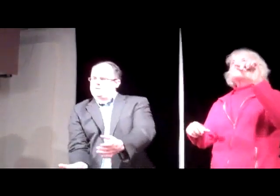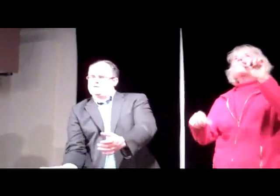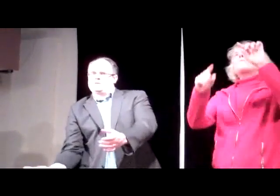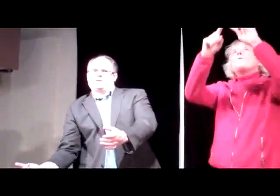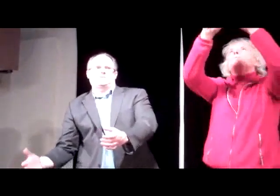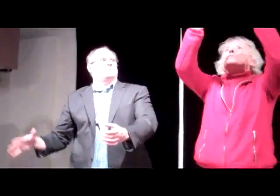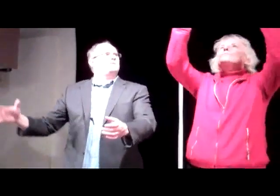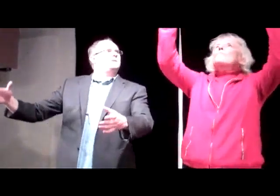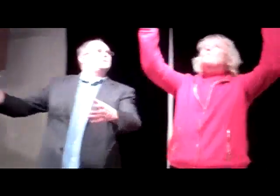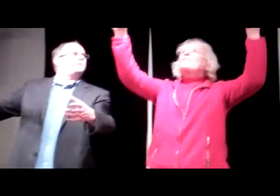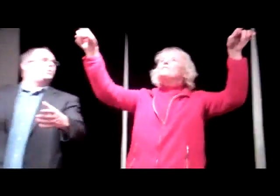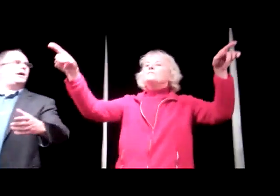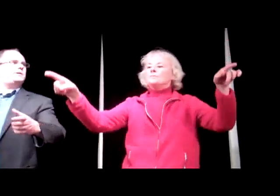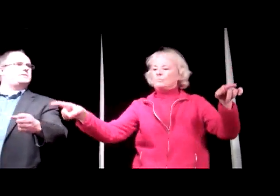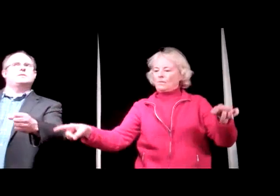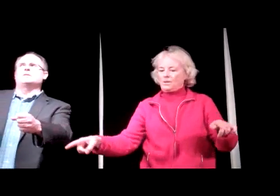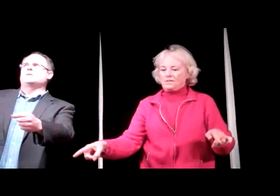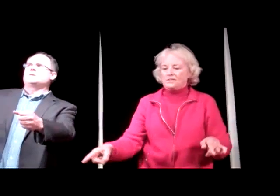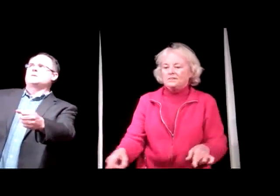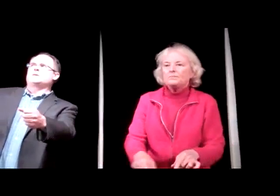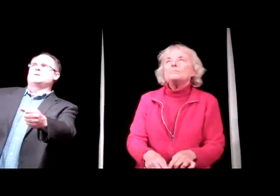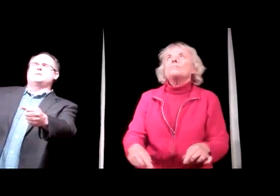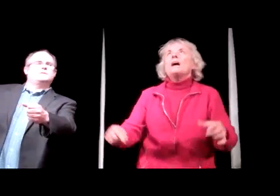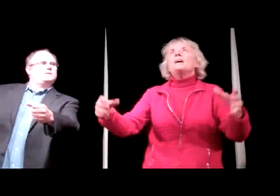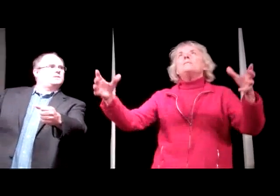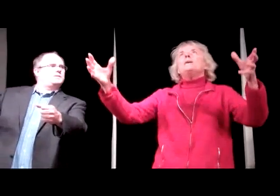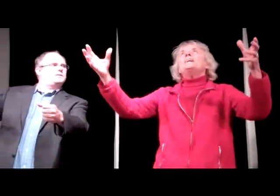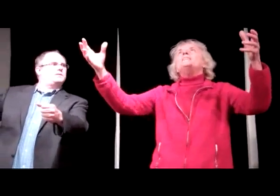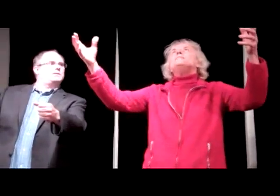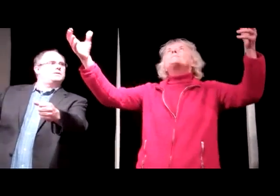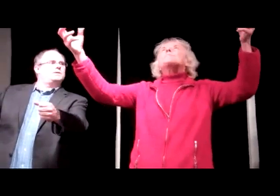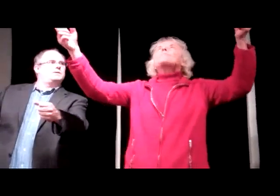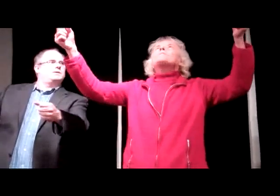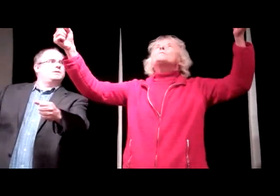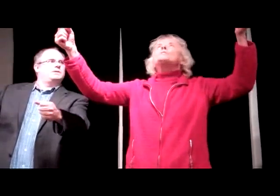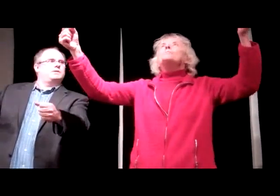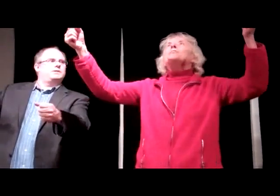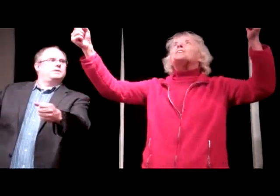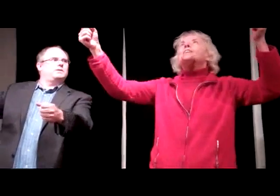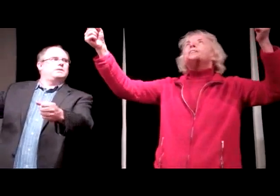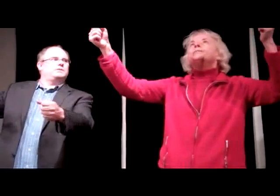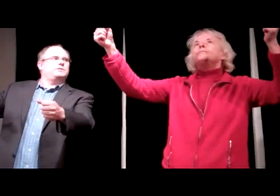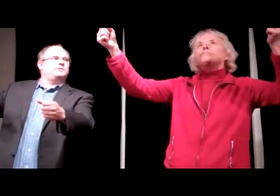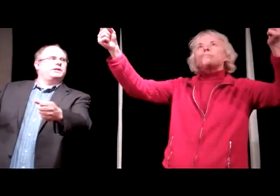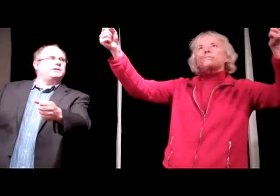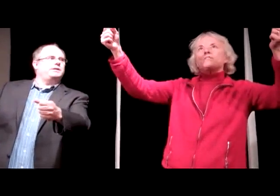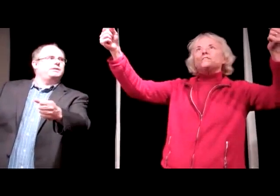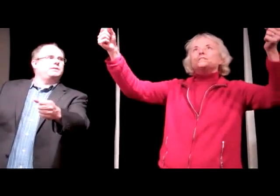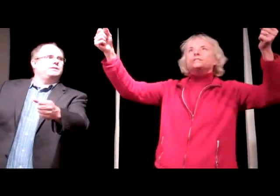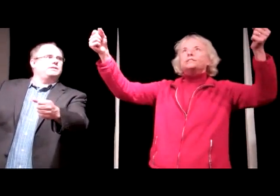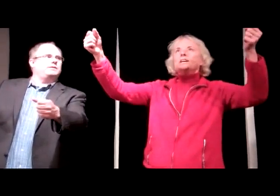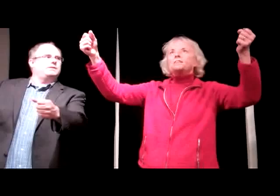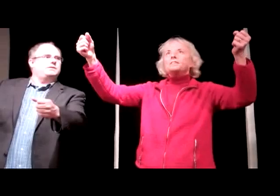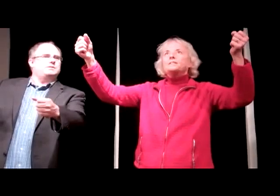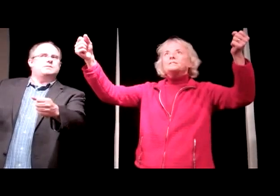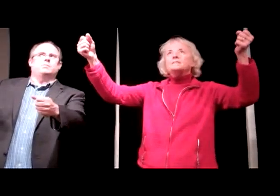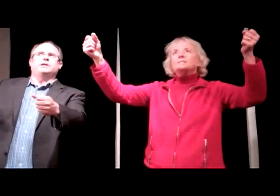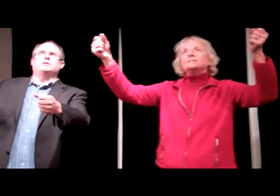I don't feel any tripwires. I got mine. We're doing pretty good. You ready? Yeah. Might go